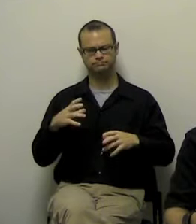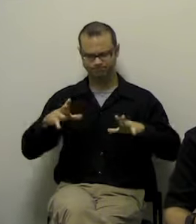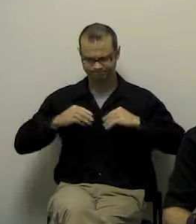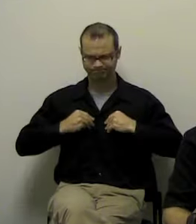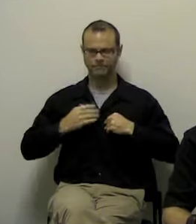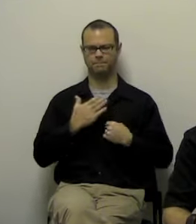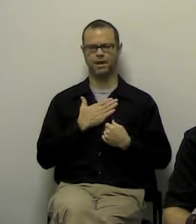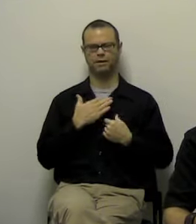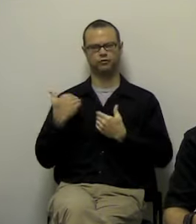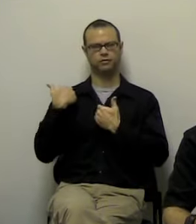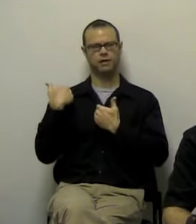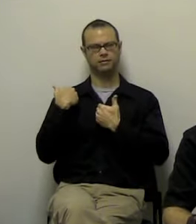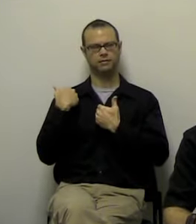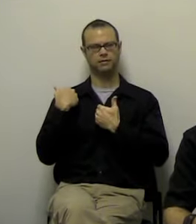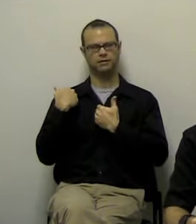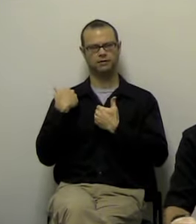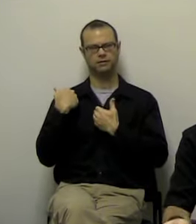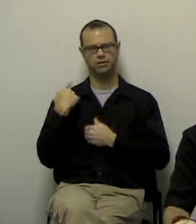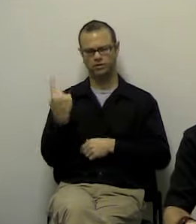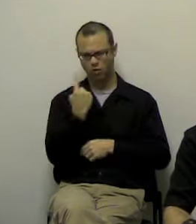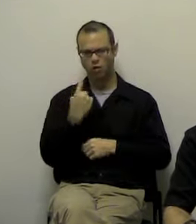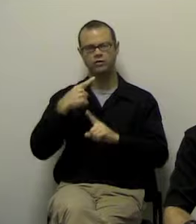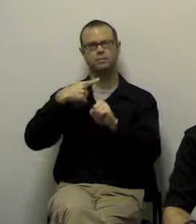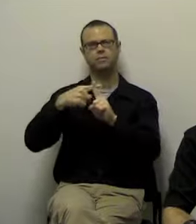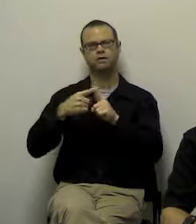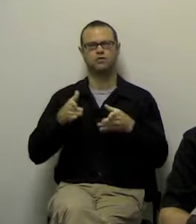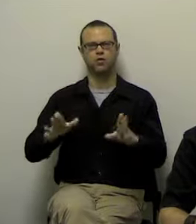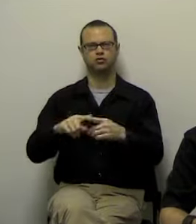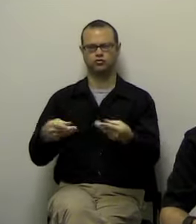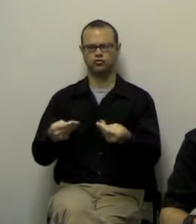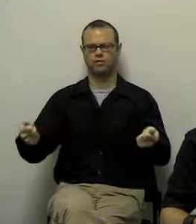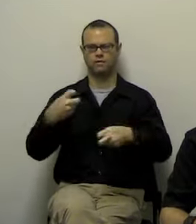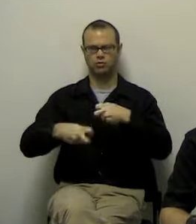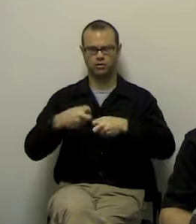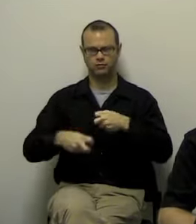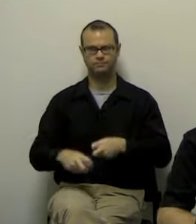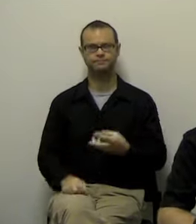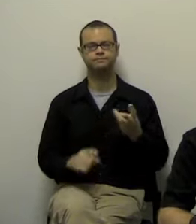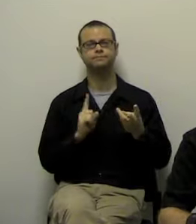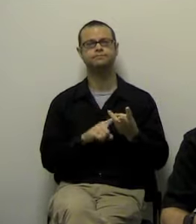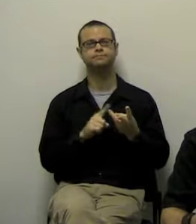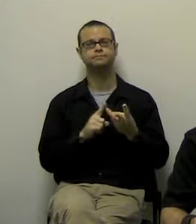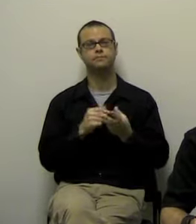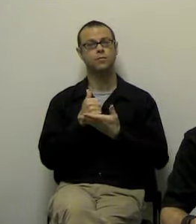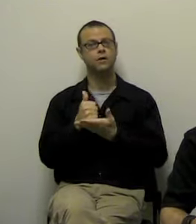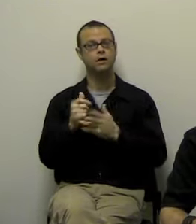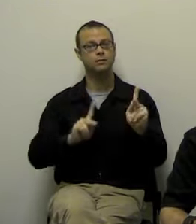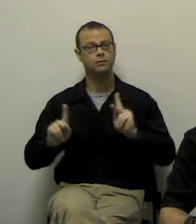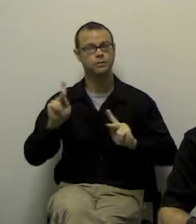positive option. There's always a positive way out. Help people. Whether this means volunteering, or